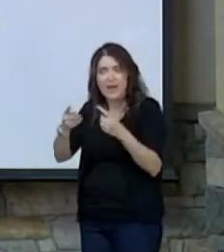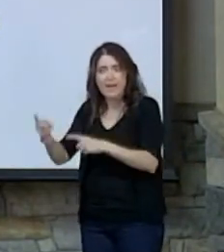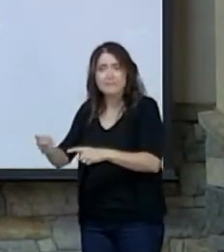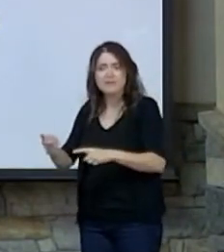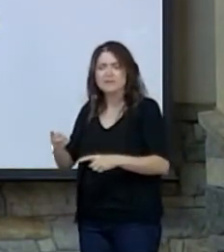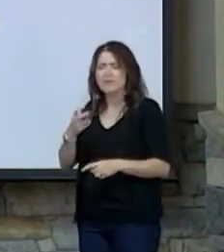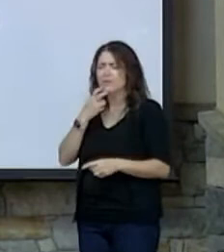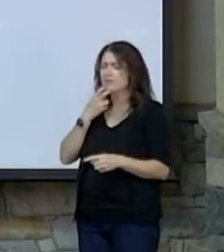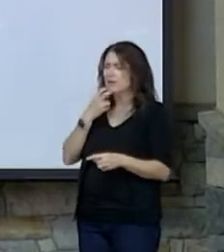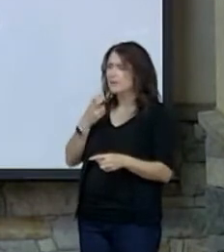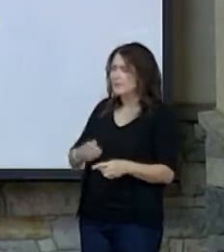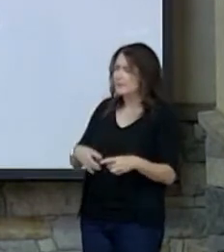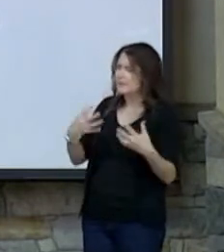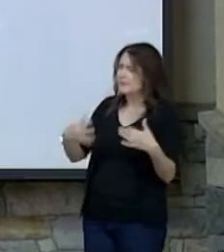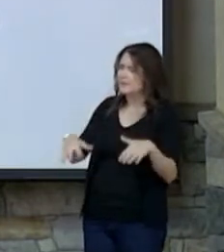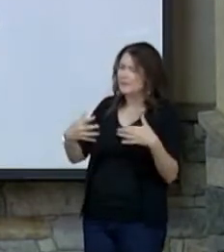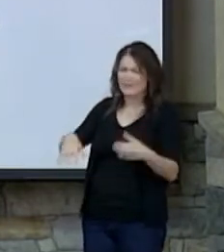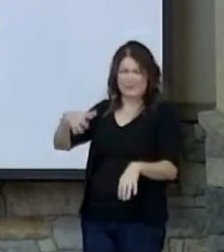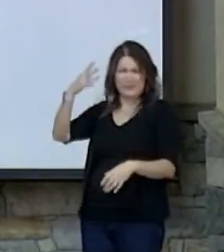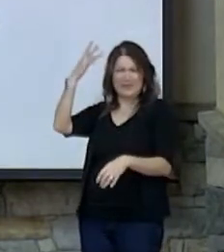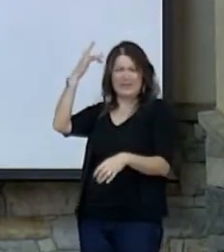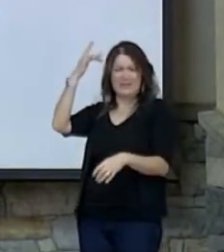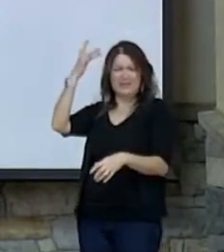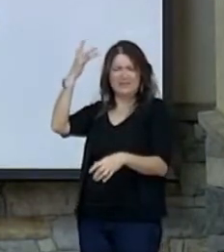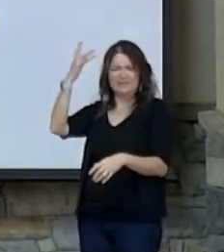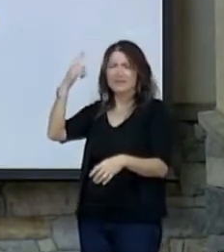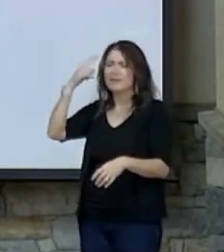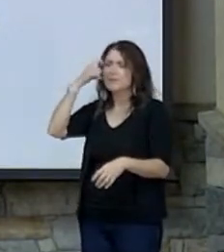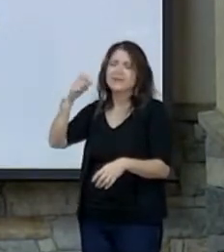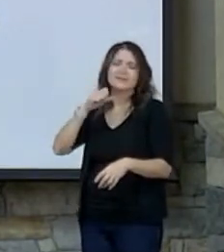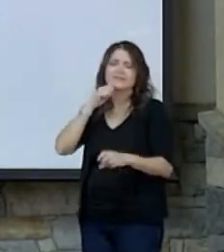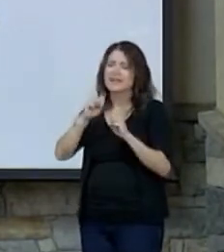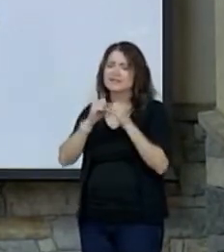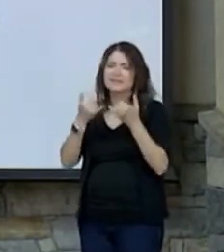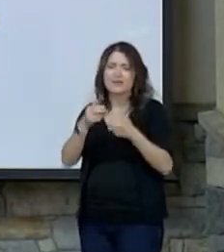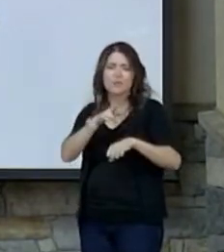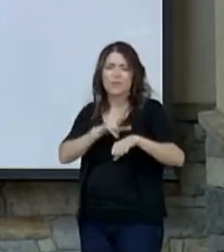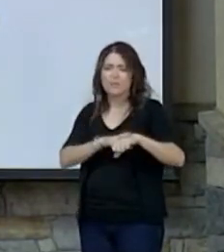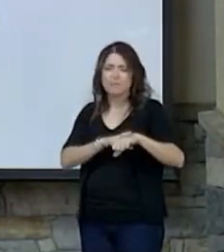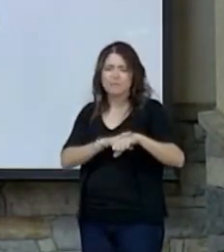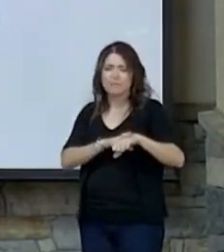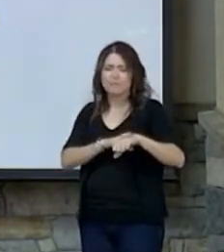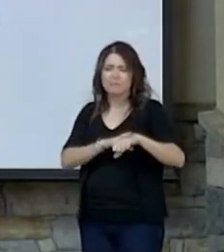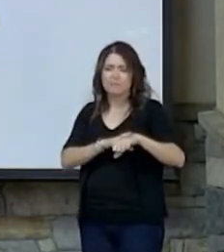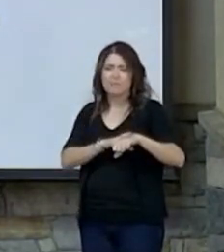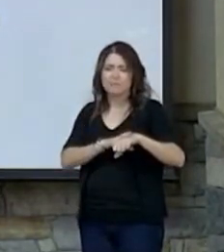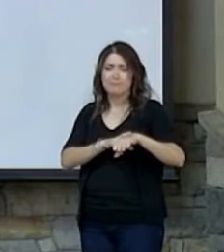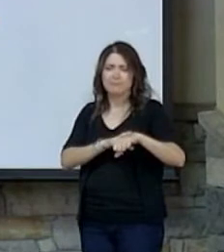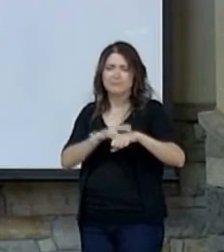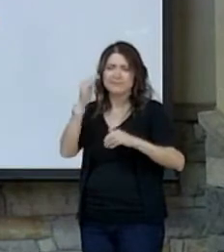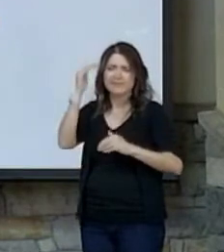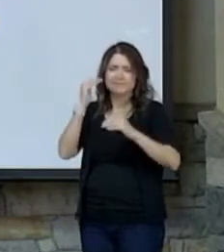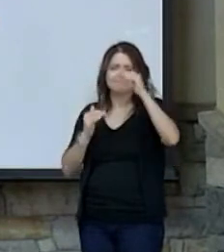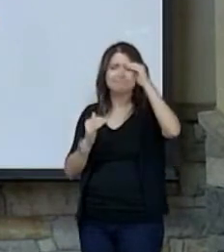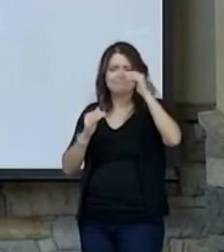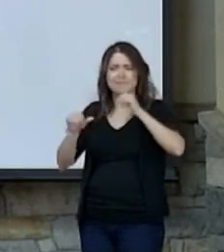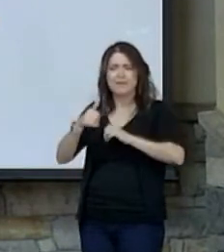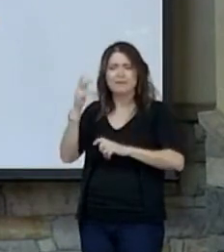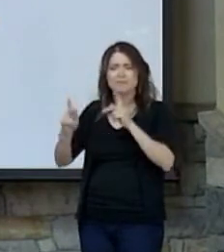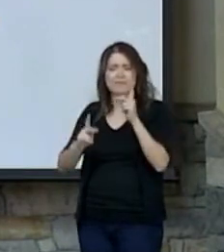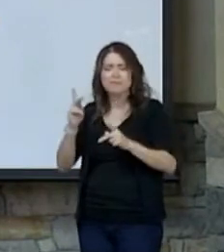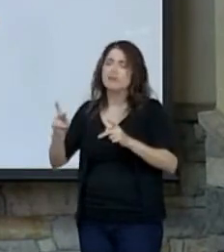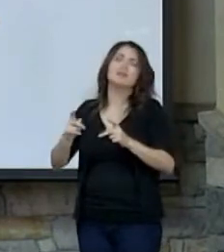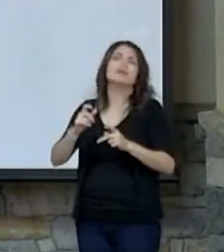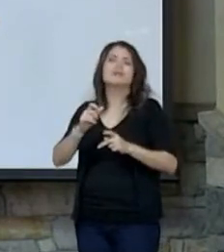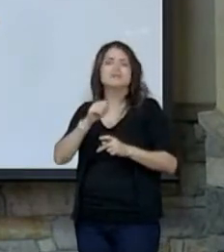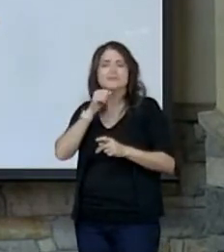astonished. They couldn't understand it. Why? Because it wasn't the societal norm. It wasn't being done within Jewish culture